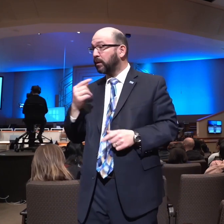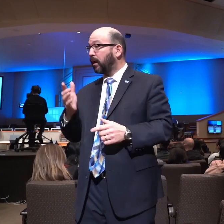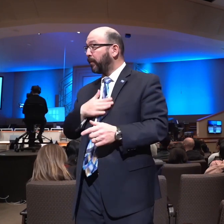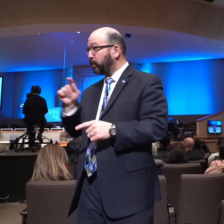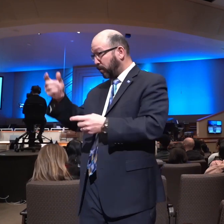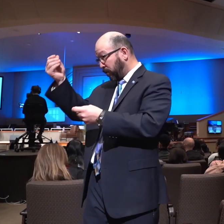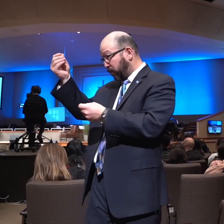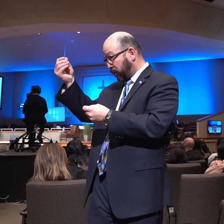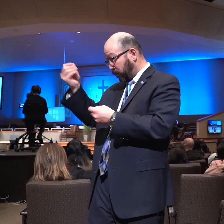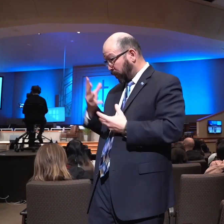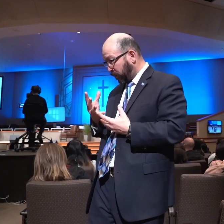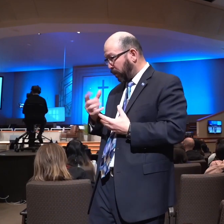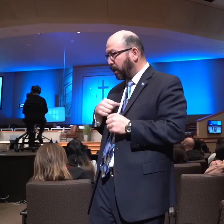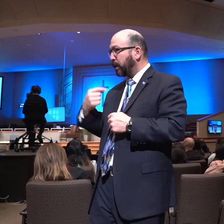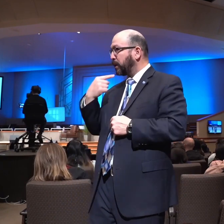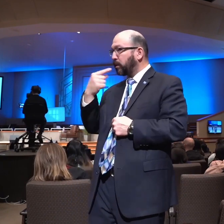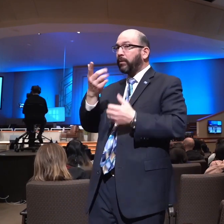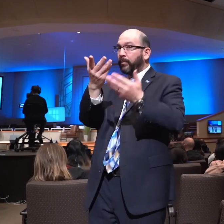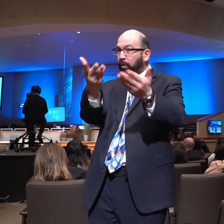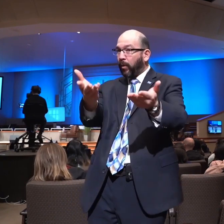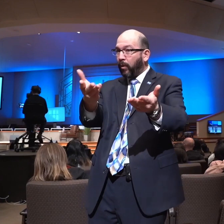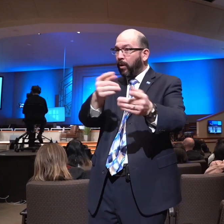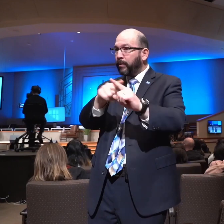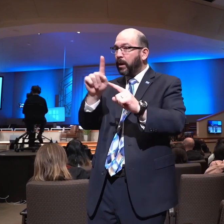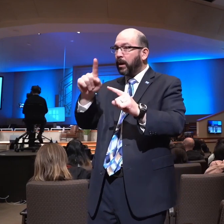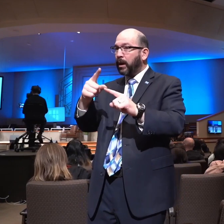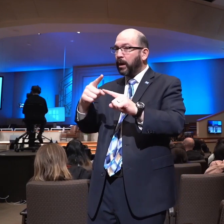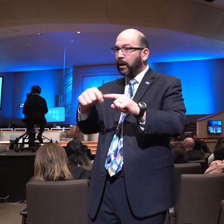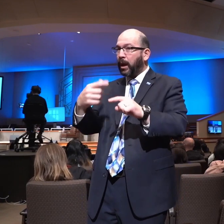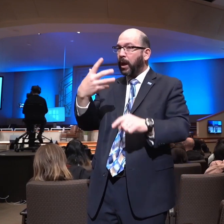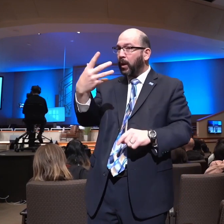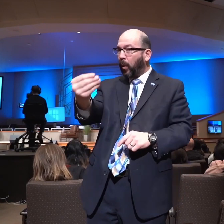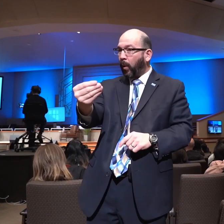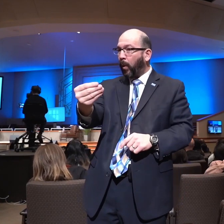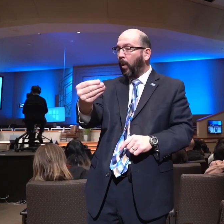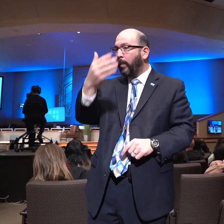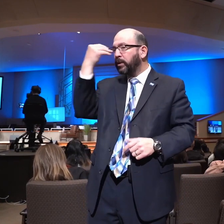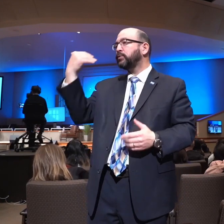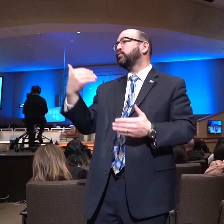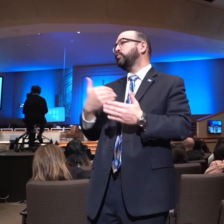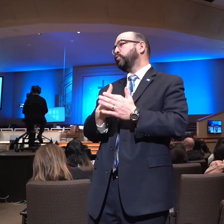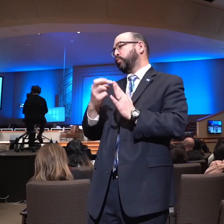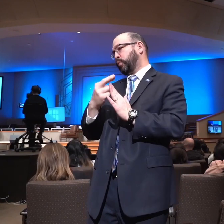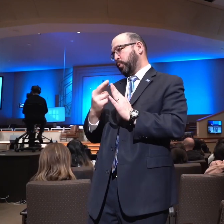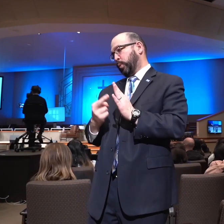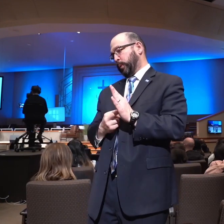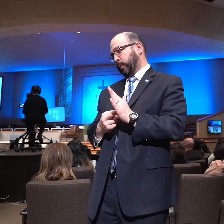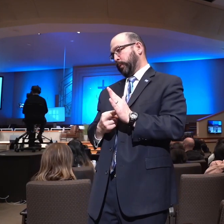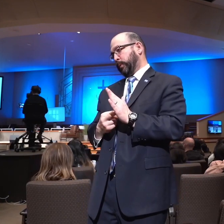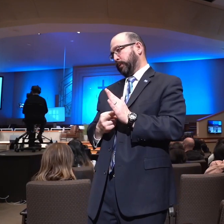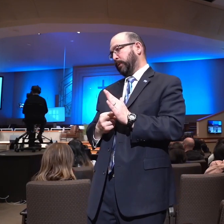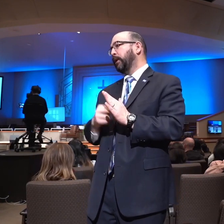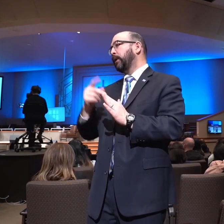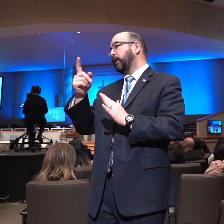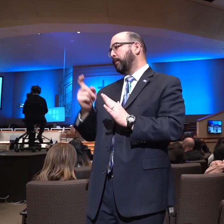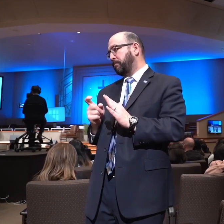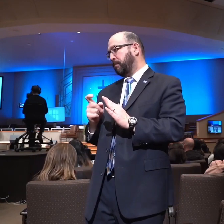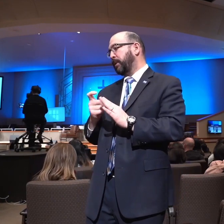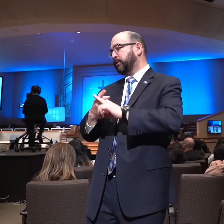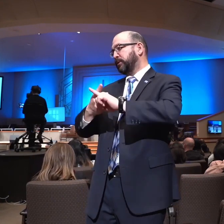can tell them to go there but they can't just go somewhere now because of some new policies that have been laid out. It has to come down from the captain because if